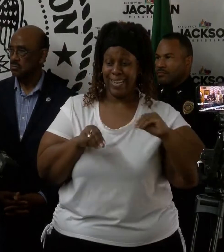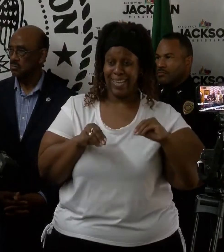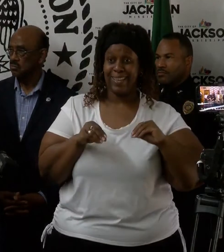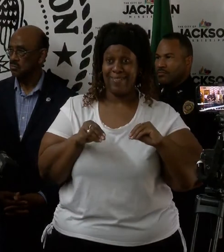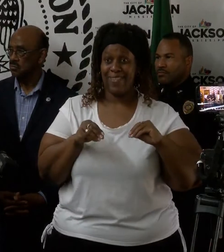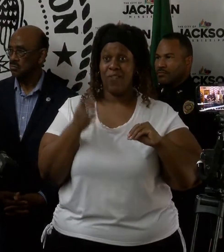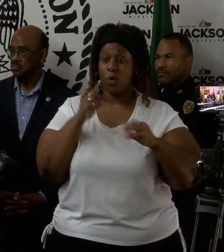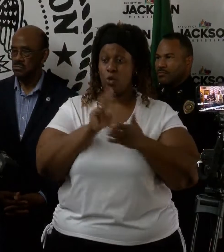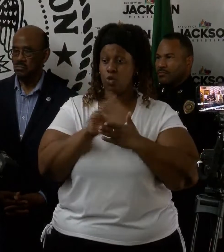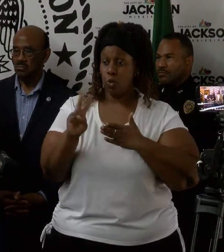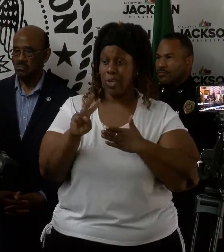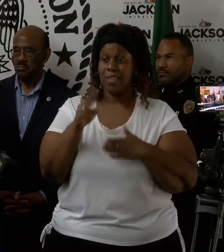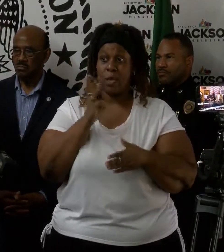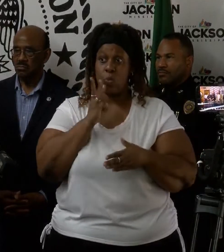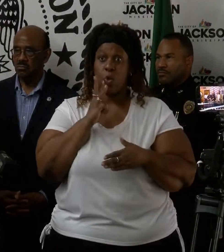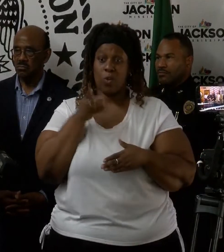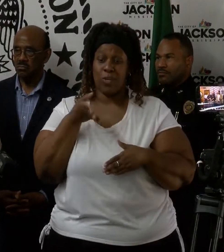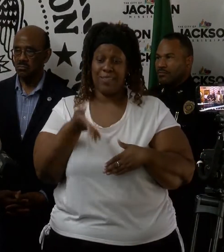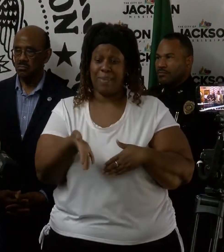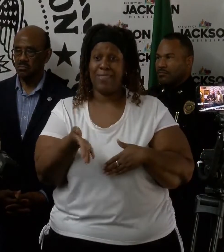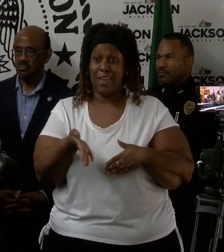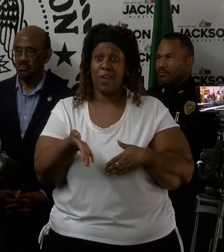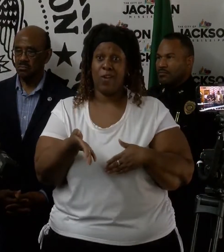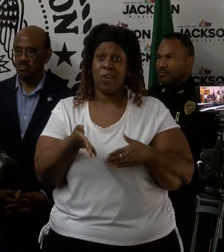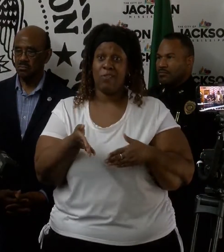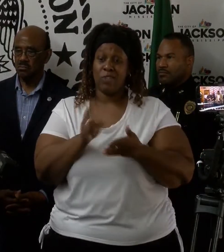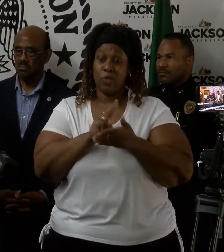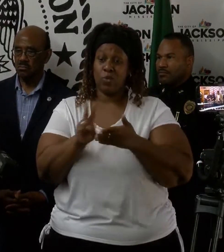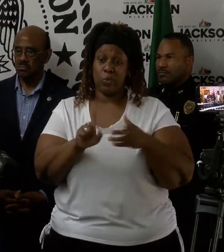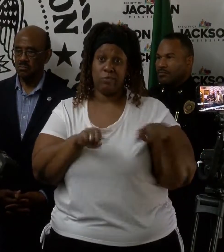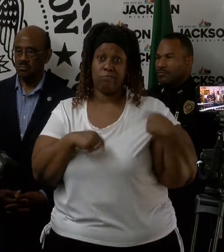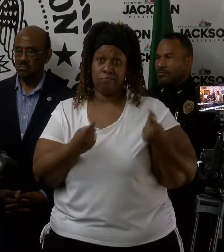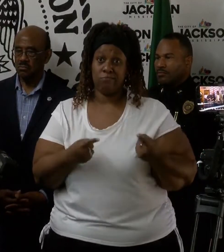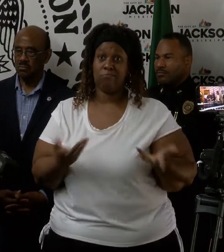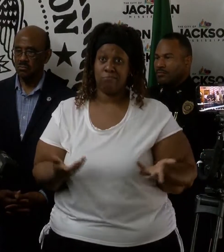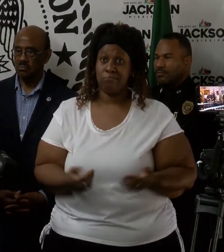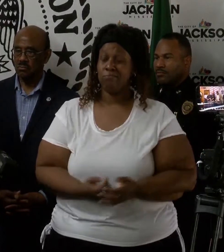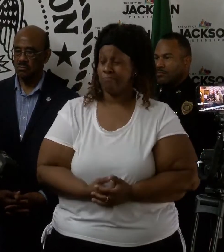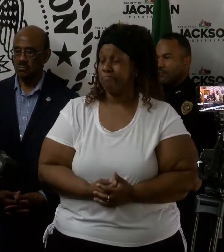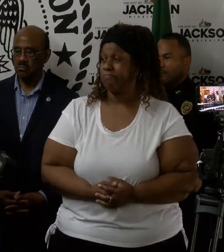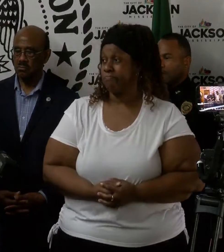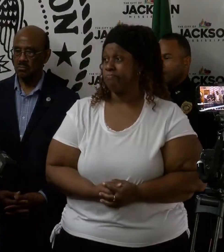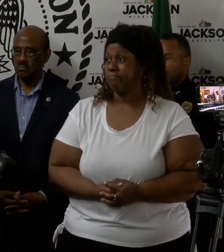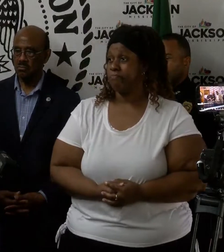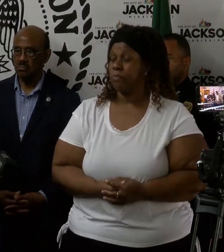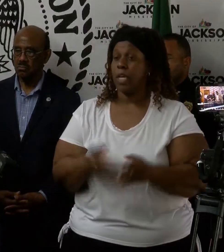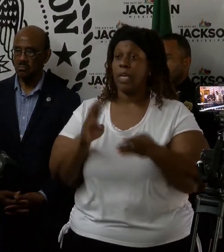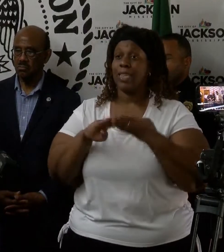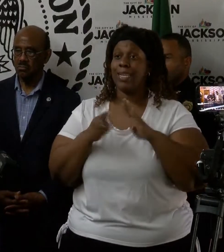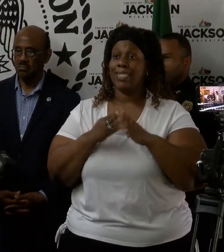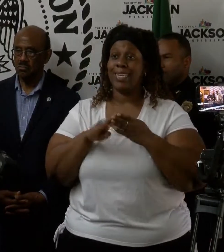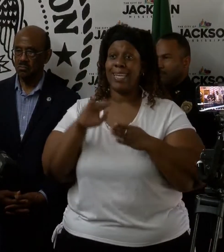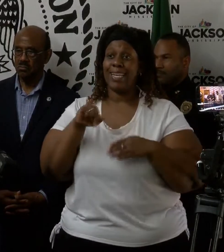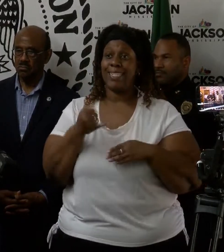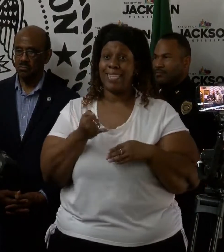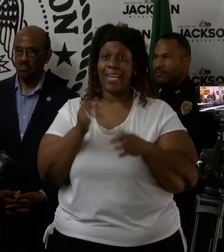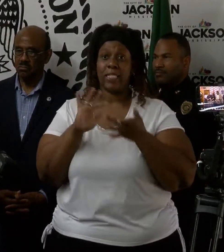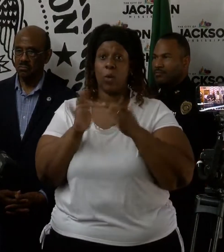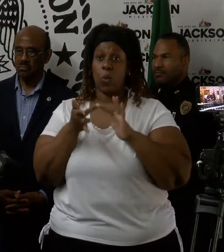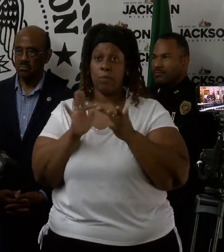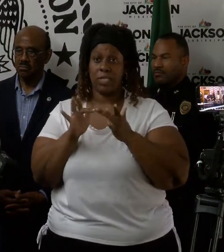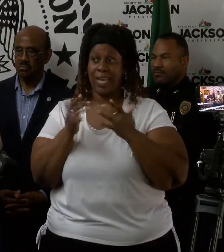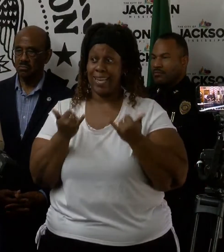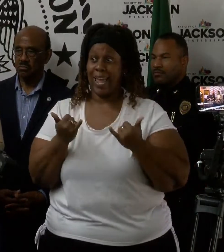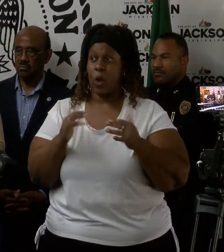be with us for some time. And so you should prepare as such. The City of Jackson's website is being